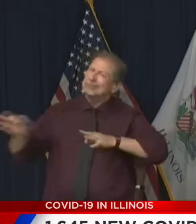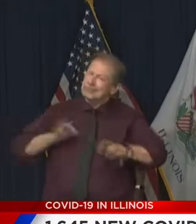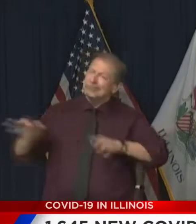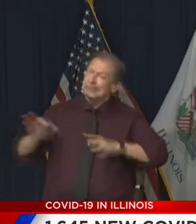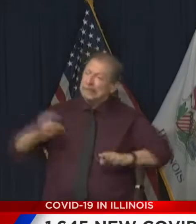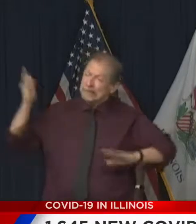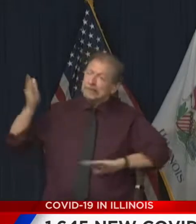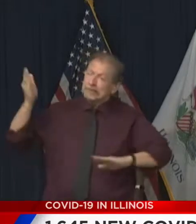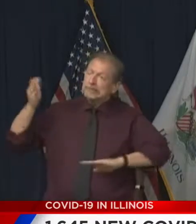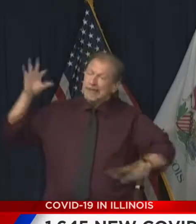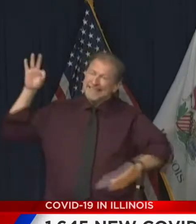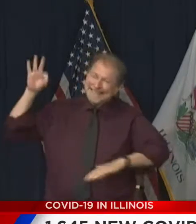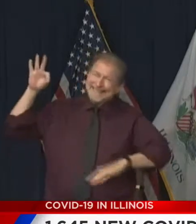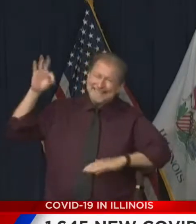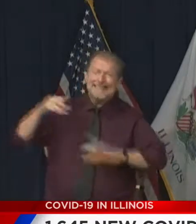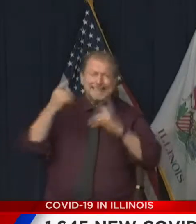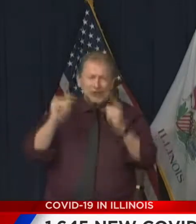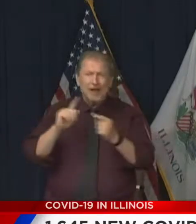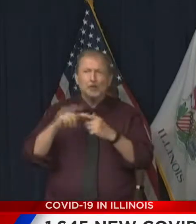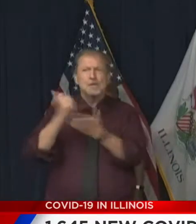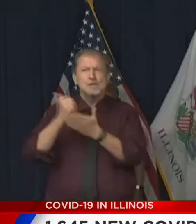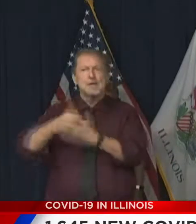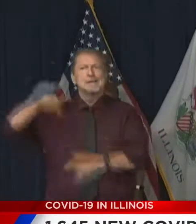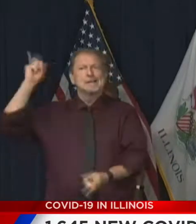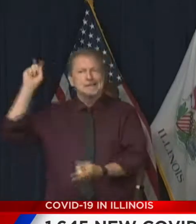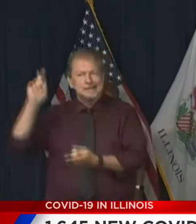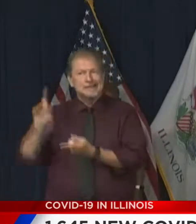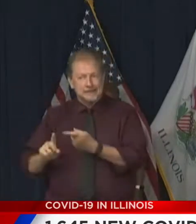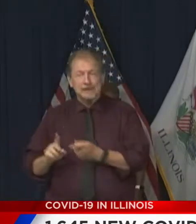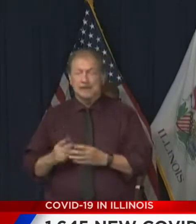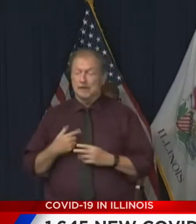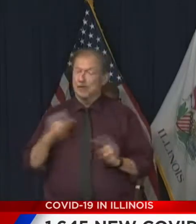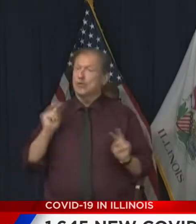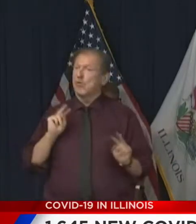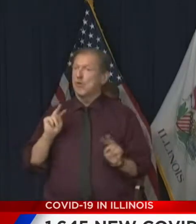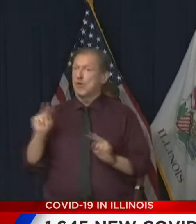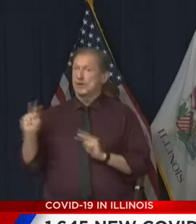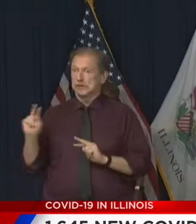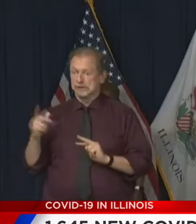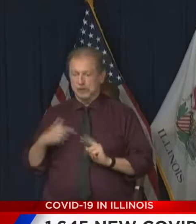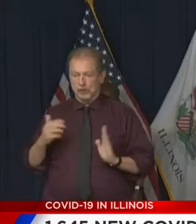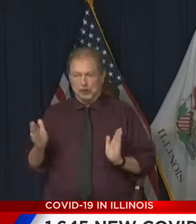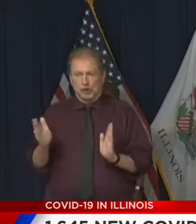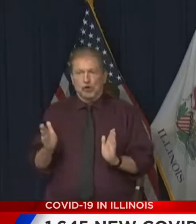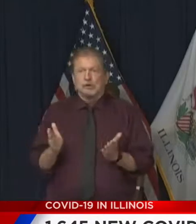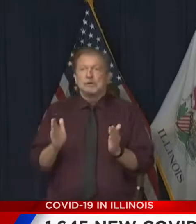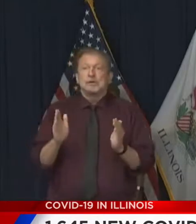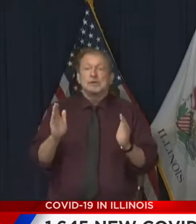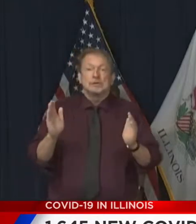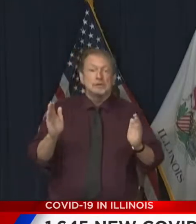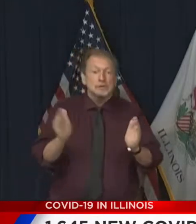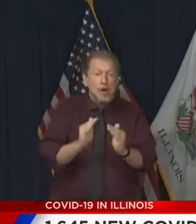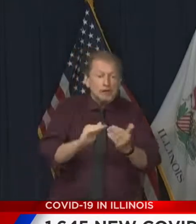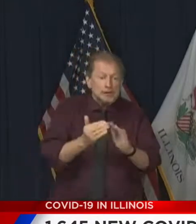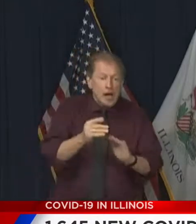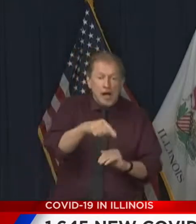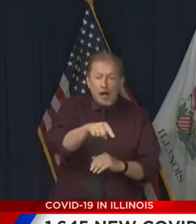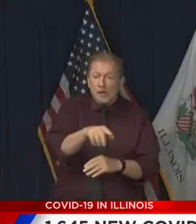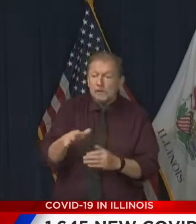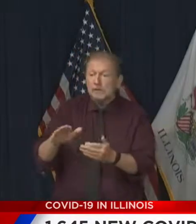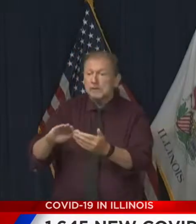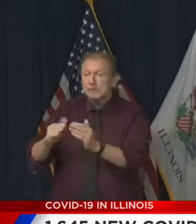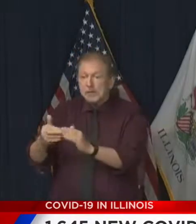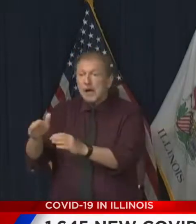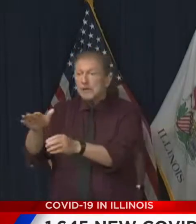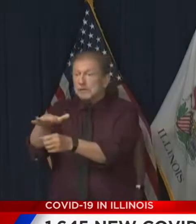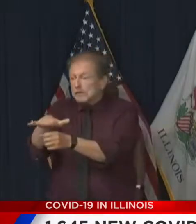We're doing everything that we can in this process. We're monitoring closely. We're encouraging local efforts toward mitigations